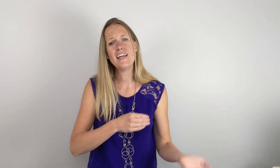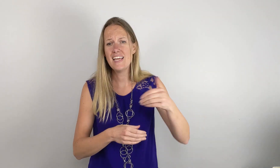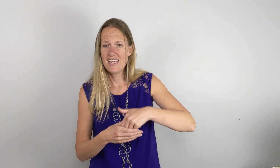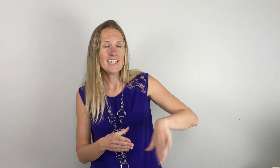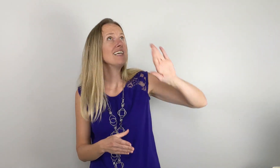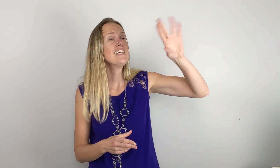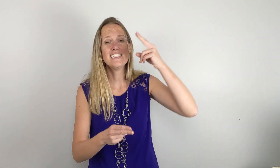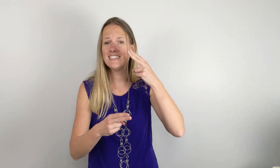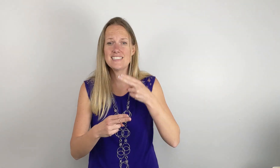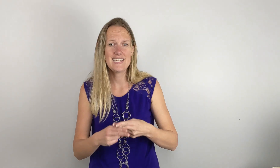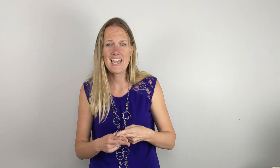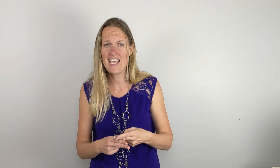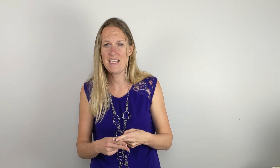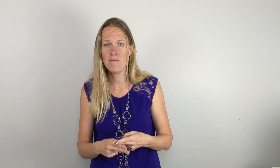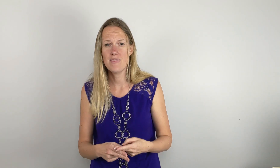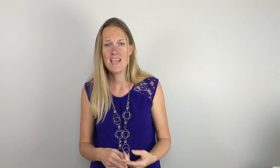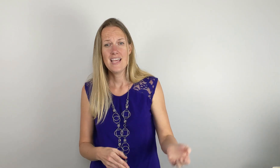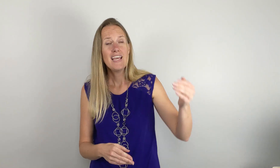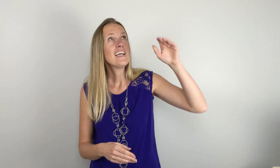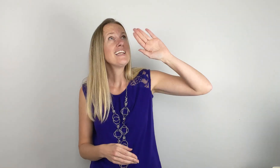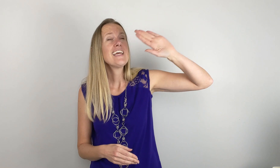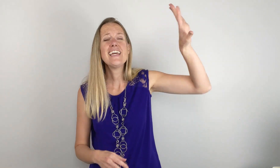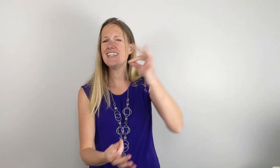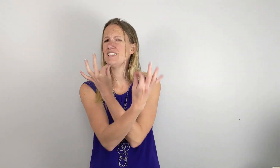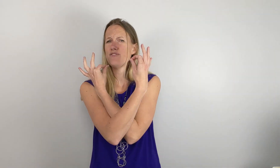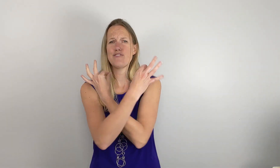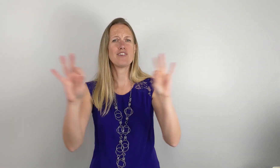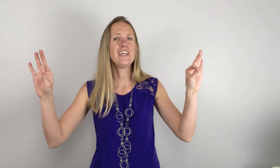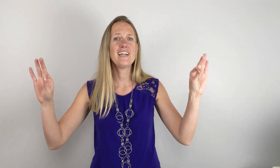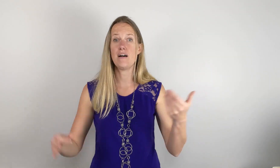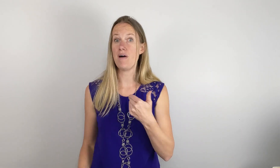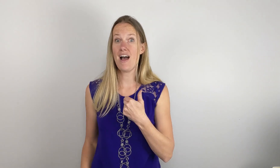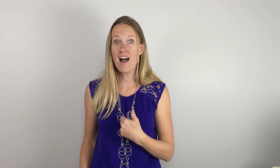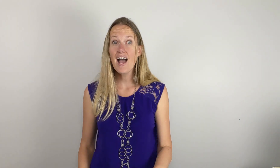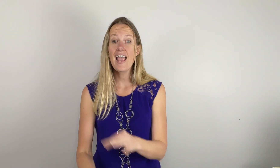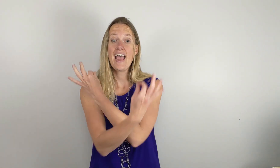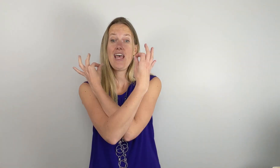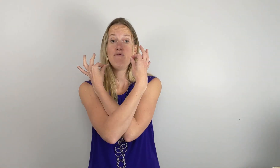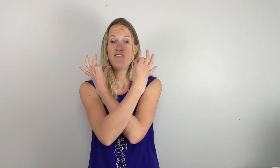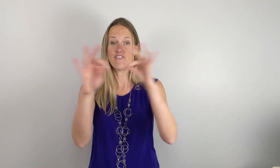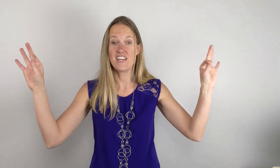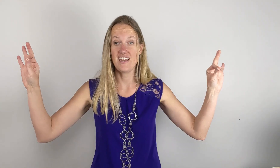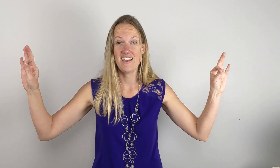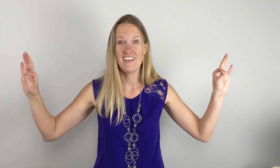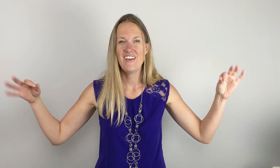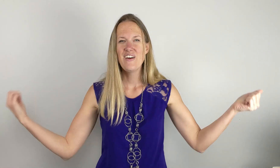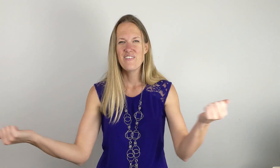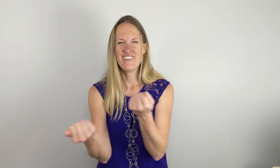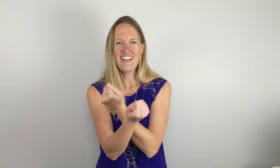and in his name. In his freedom I am free for the